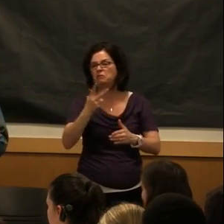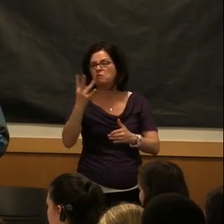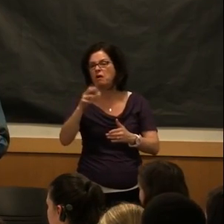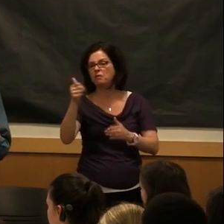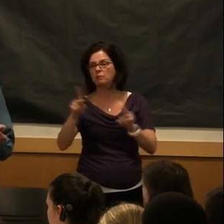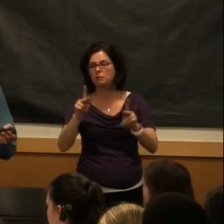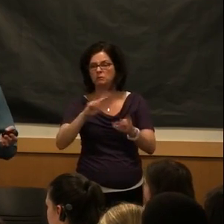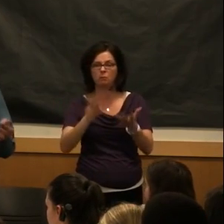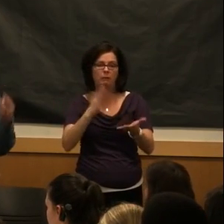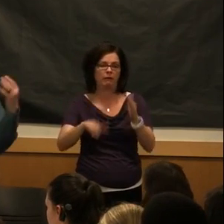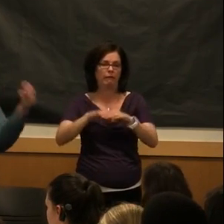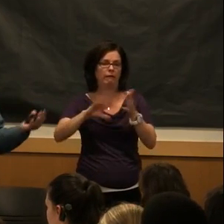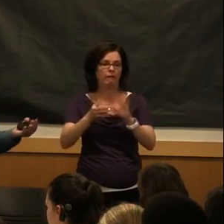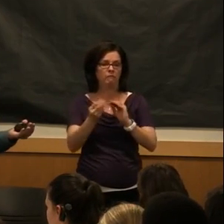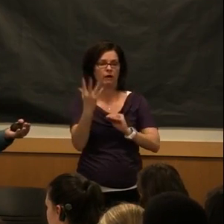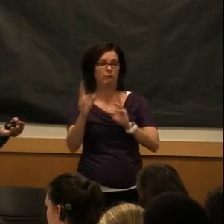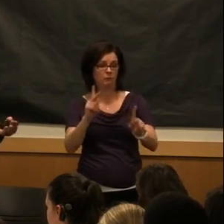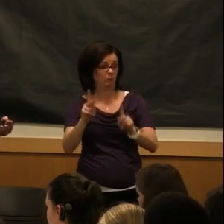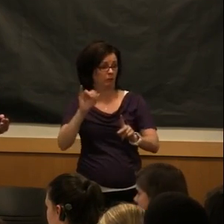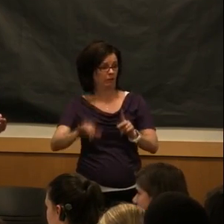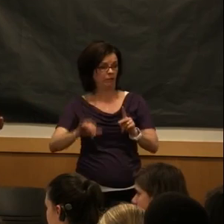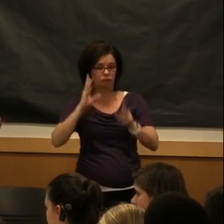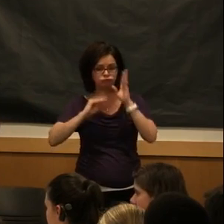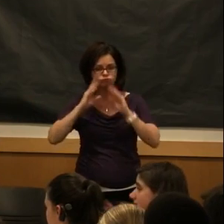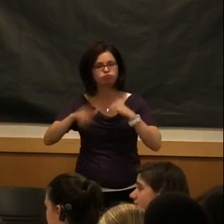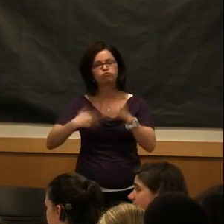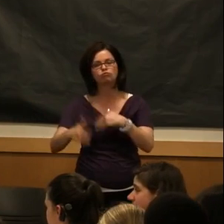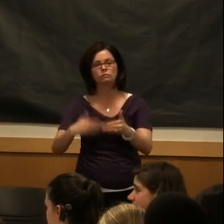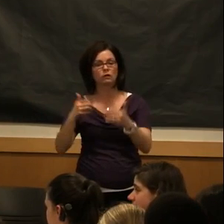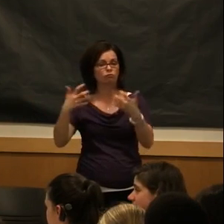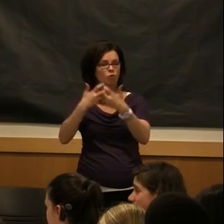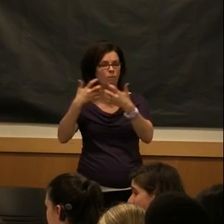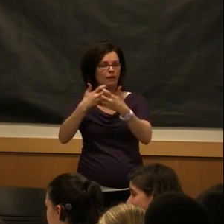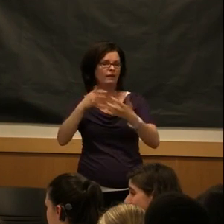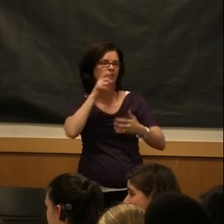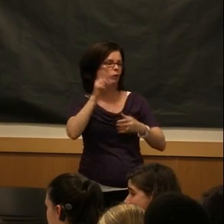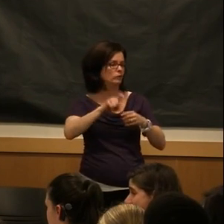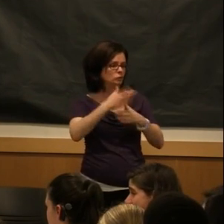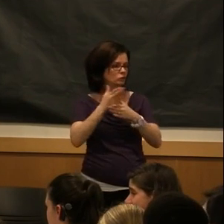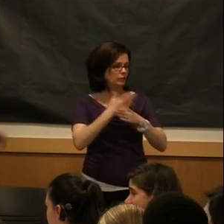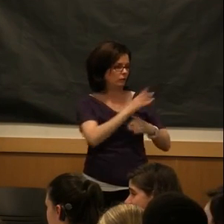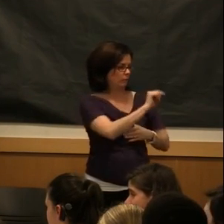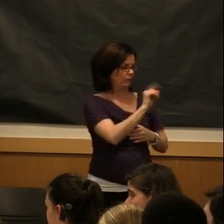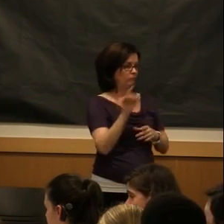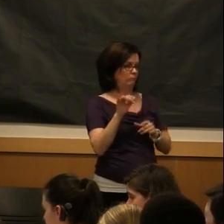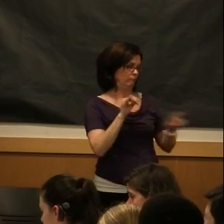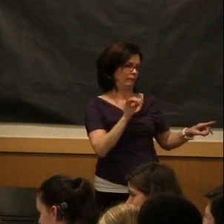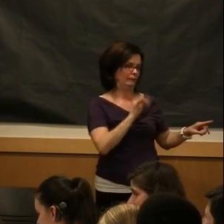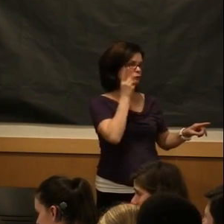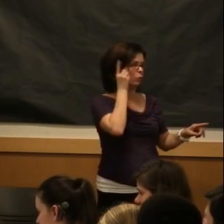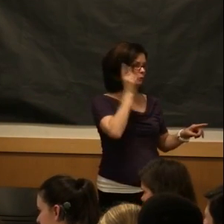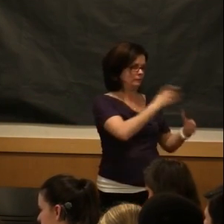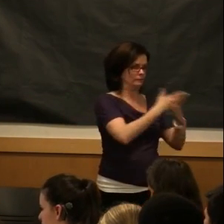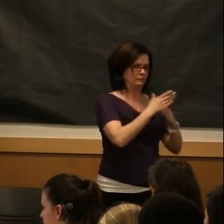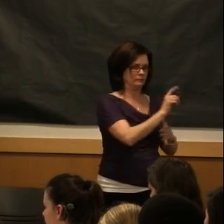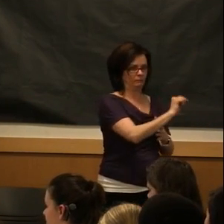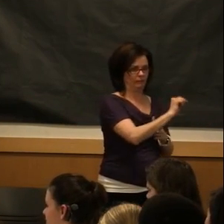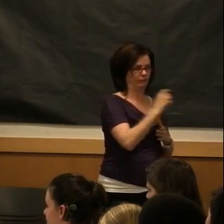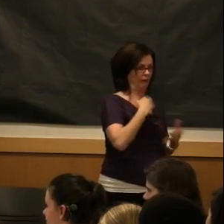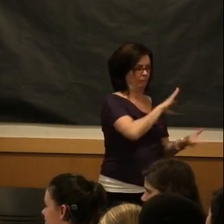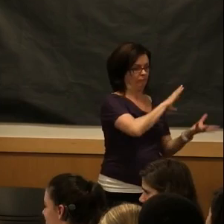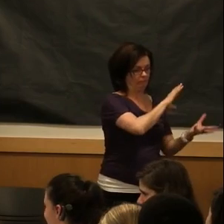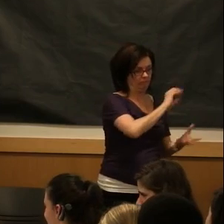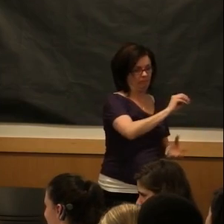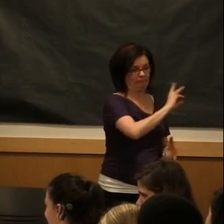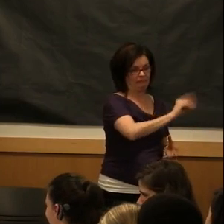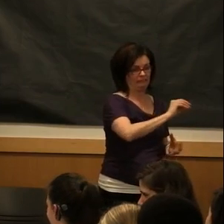other people, and you're able to get that experience with a roommate without having to share a bathroom like in a dormitory that is with 50 to 60